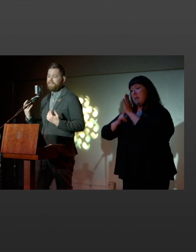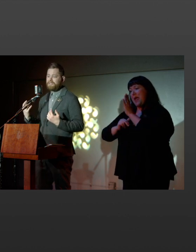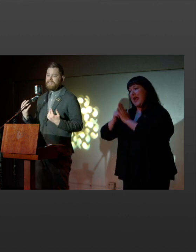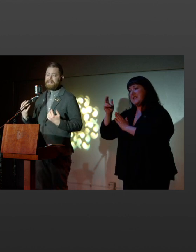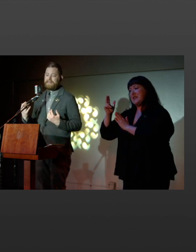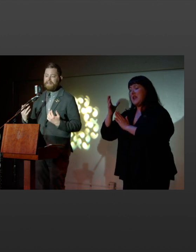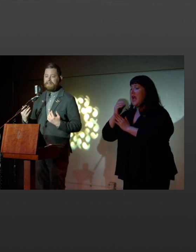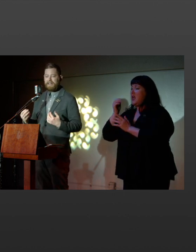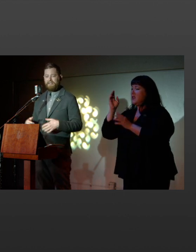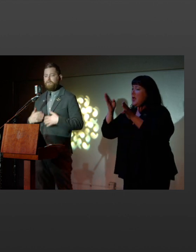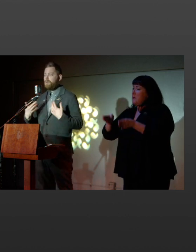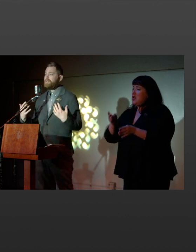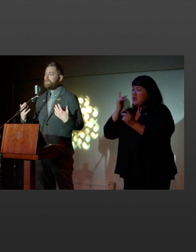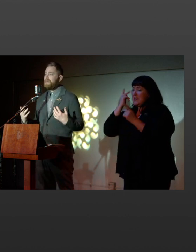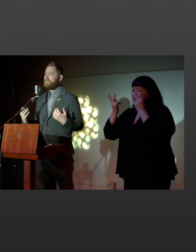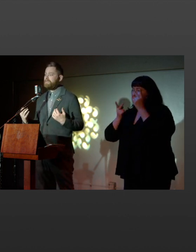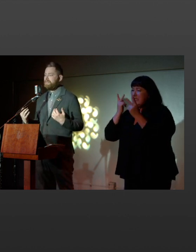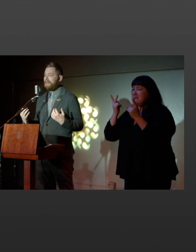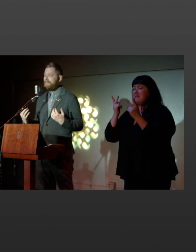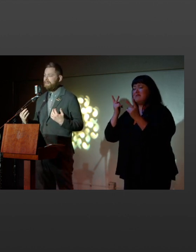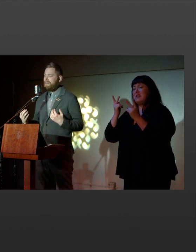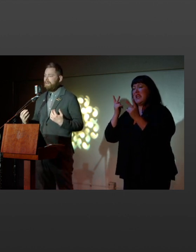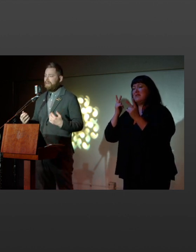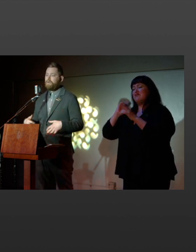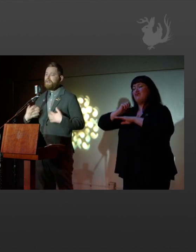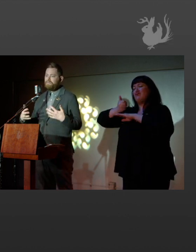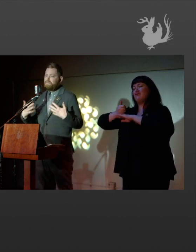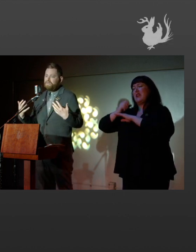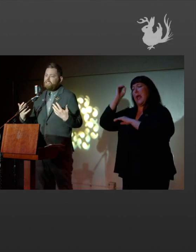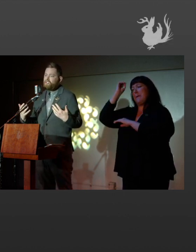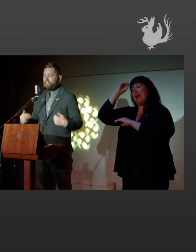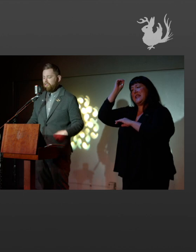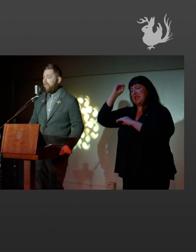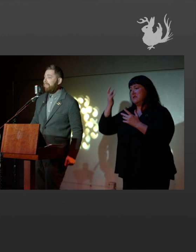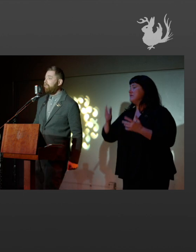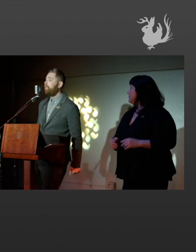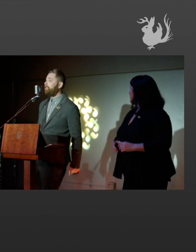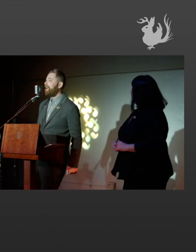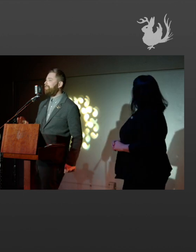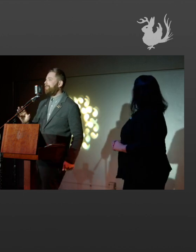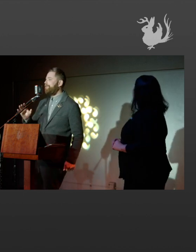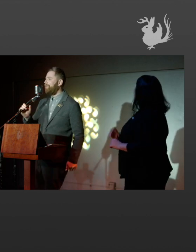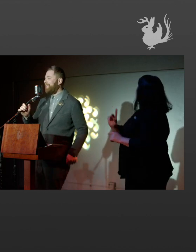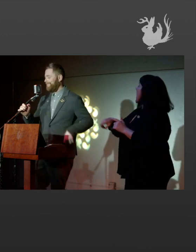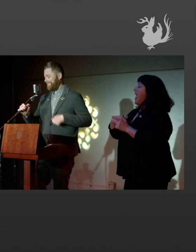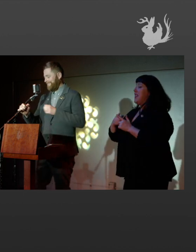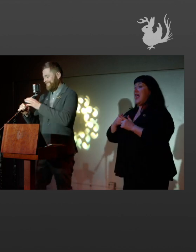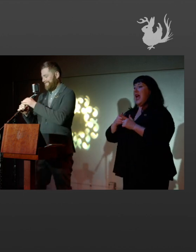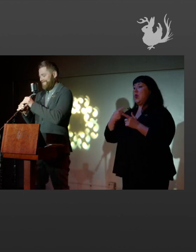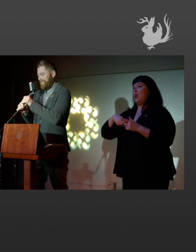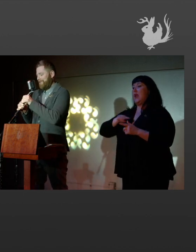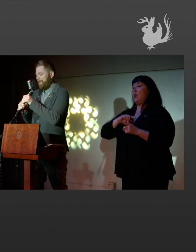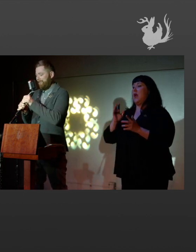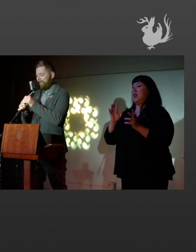and the person you're seeing, and kind of form some opinions about that. And then we will chat about her more.